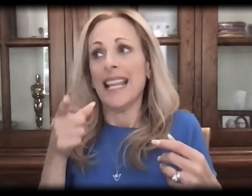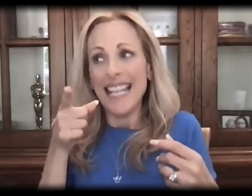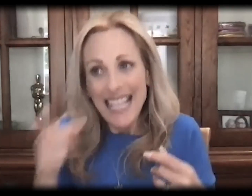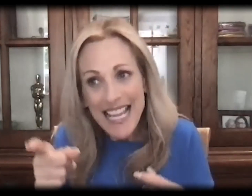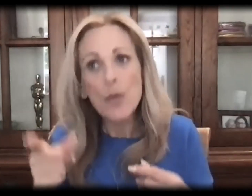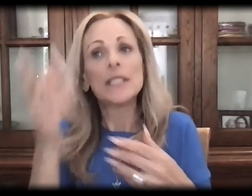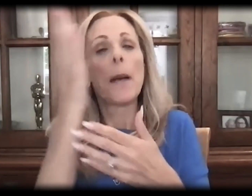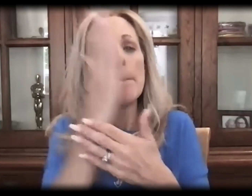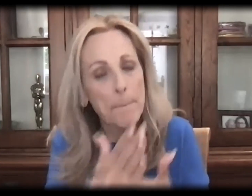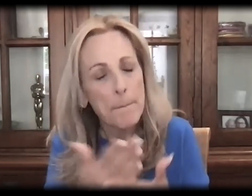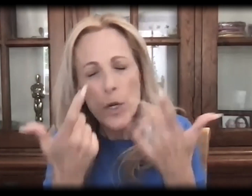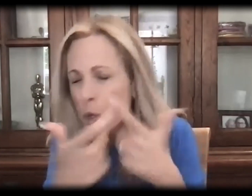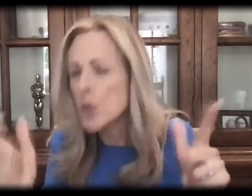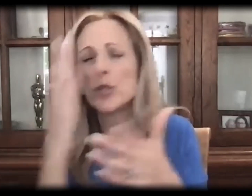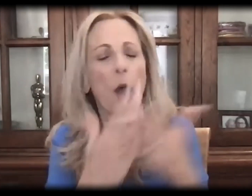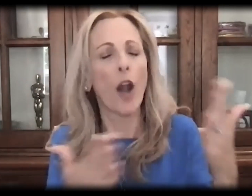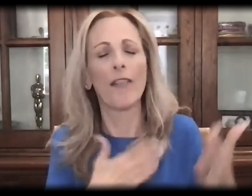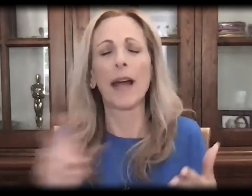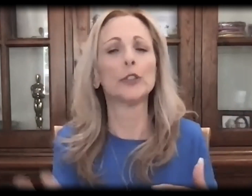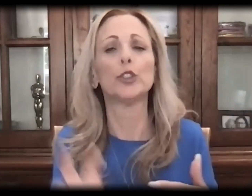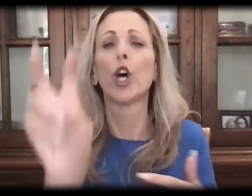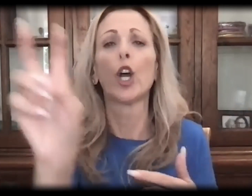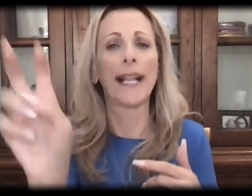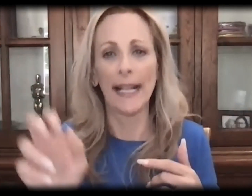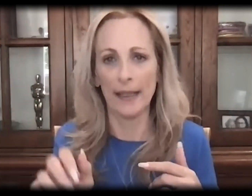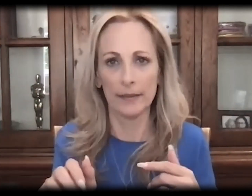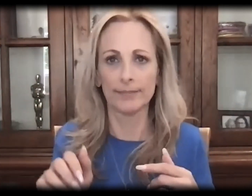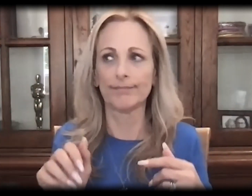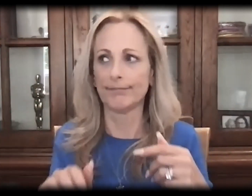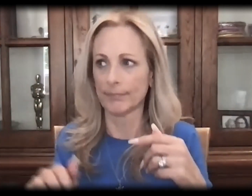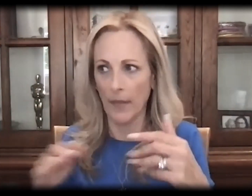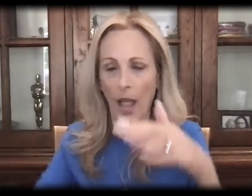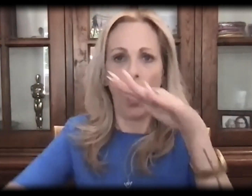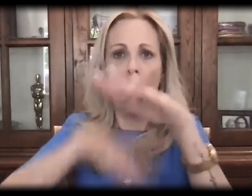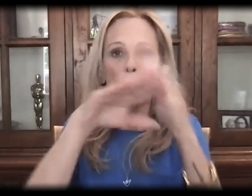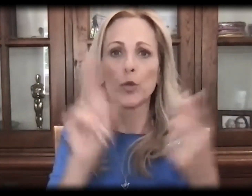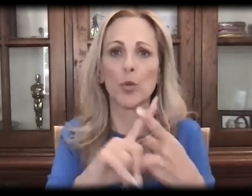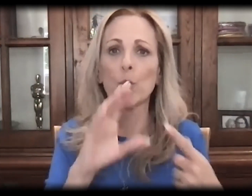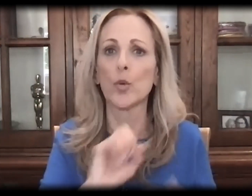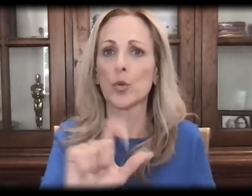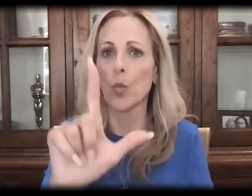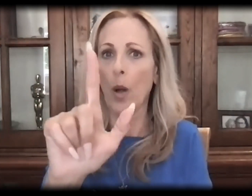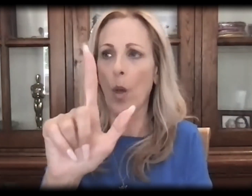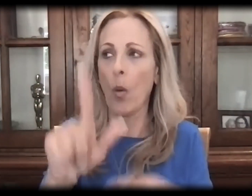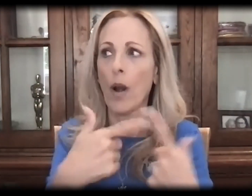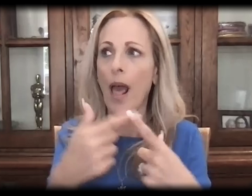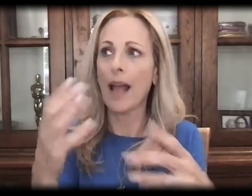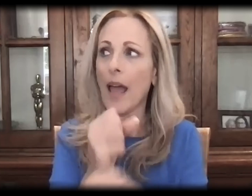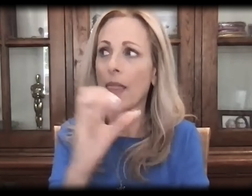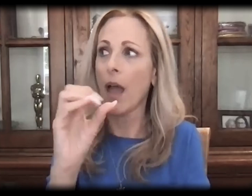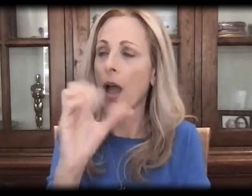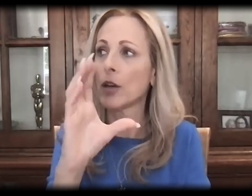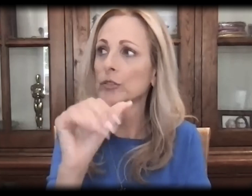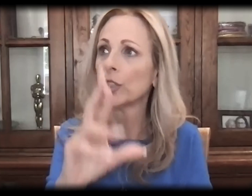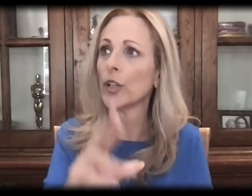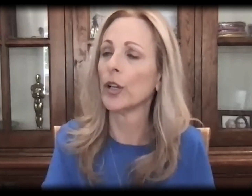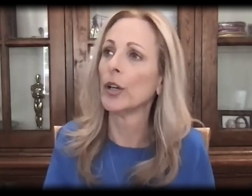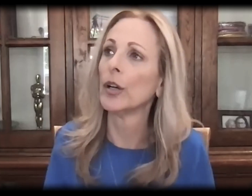words of inspiration. He is a huge part of my journey up to the point when I won the